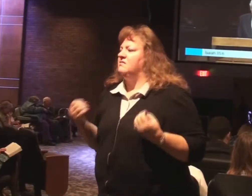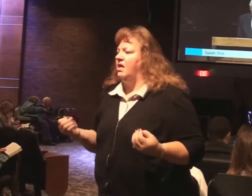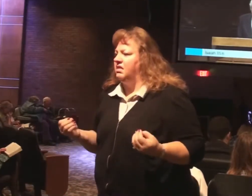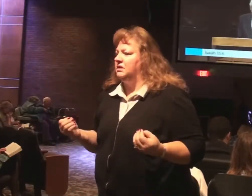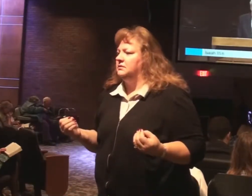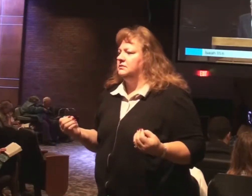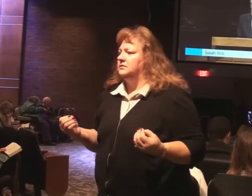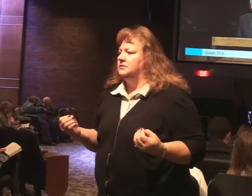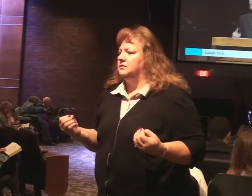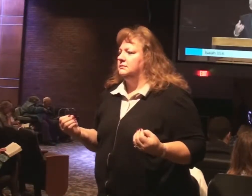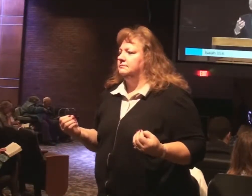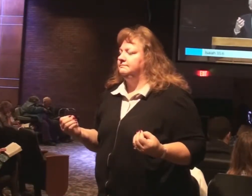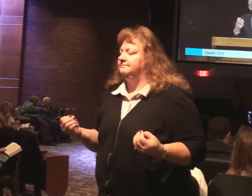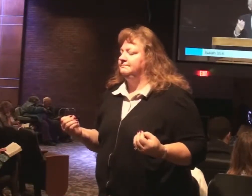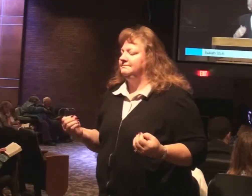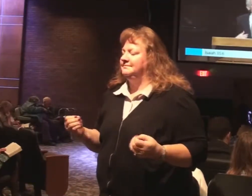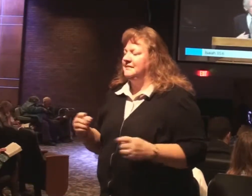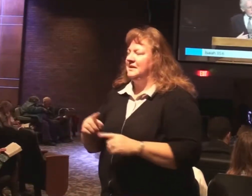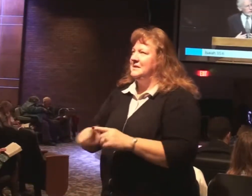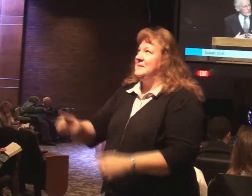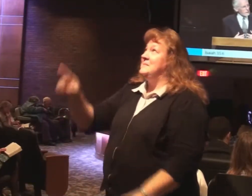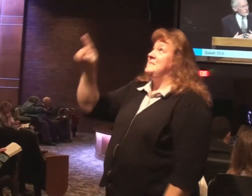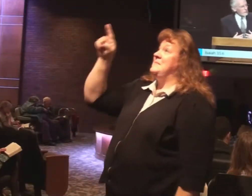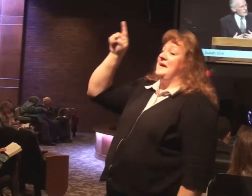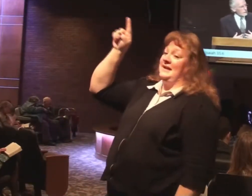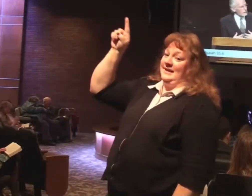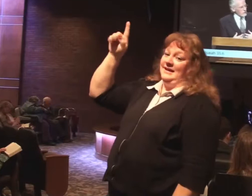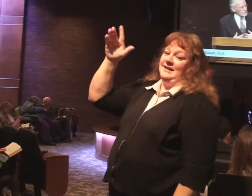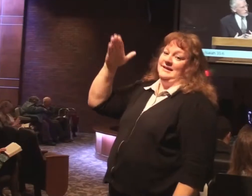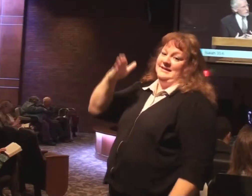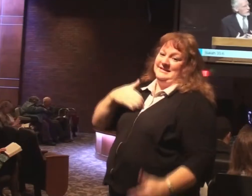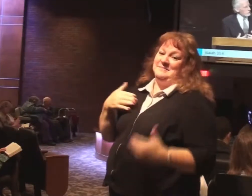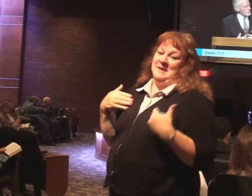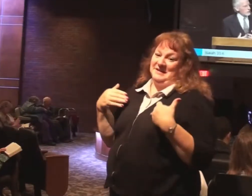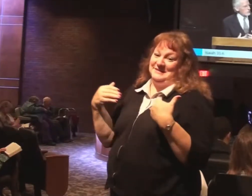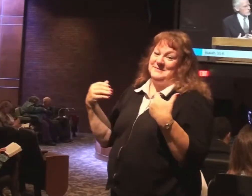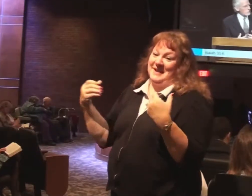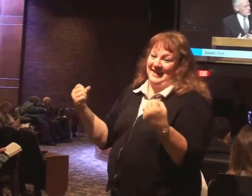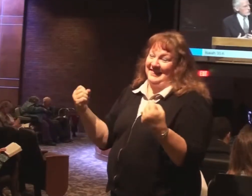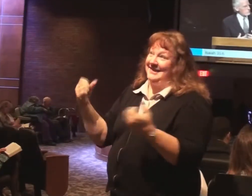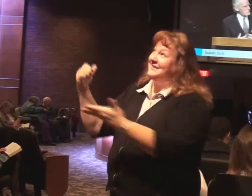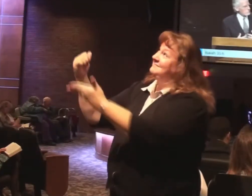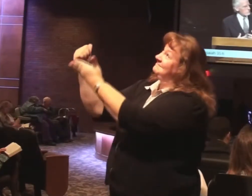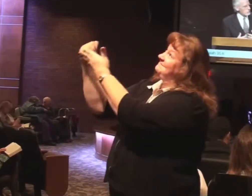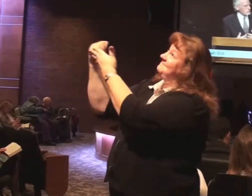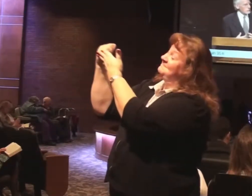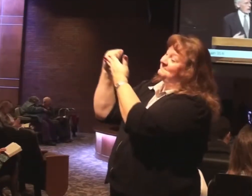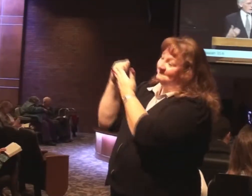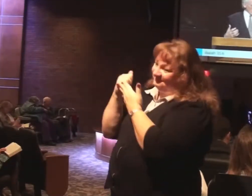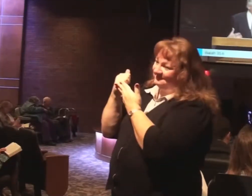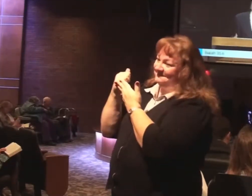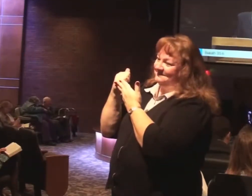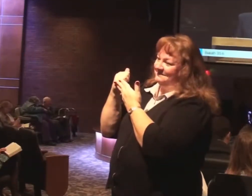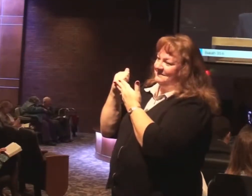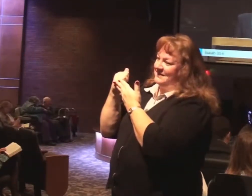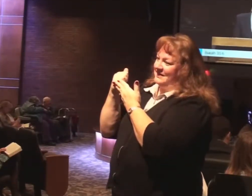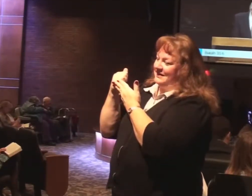But He's the one who is our strength. He's our enablement. Strengthen those limp